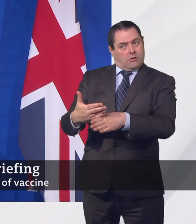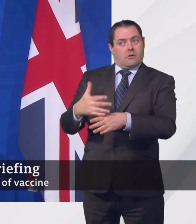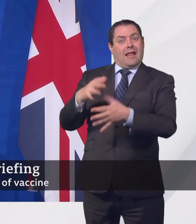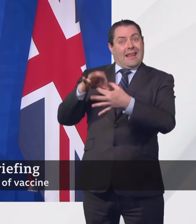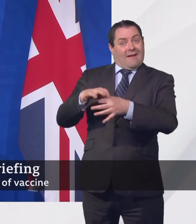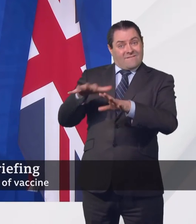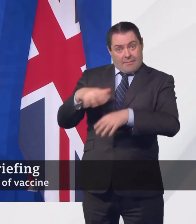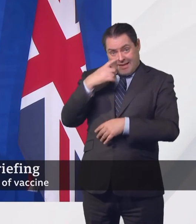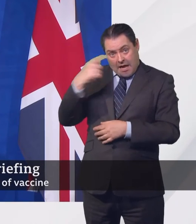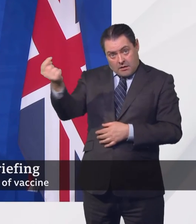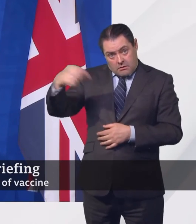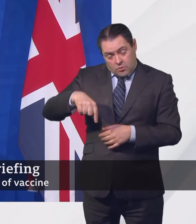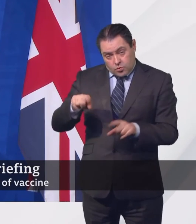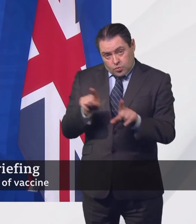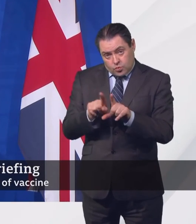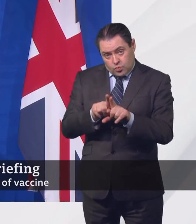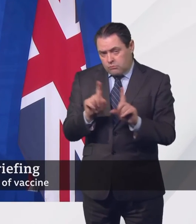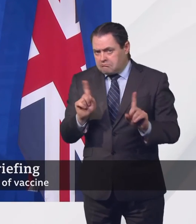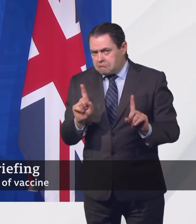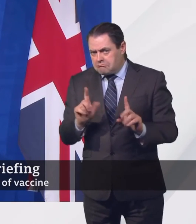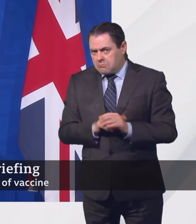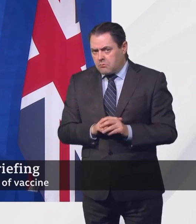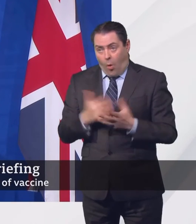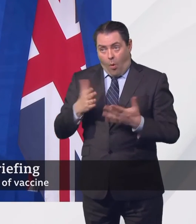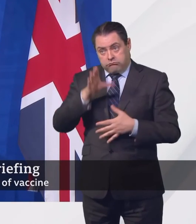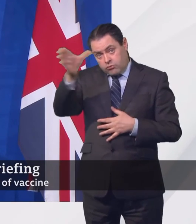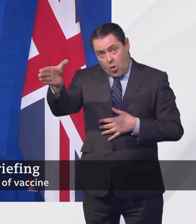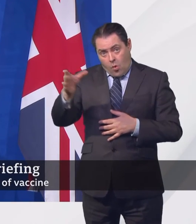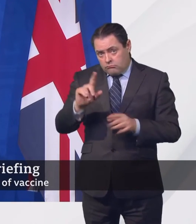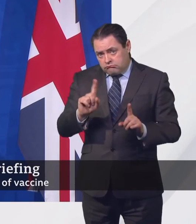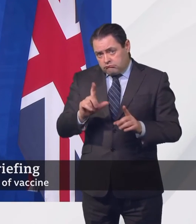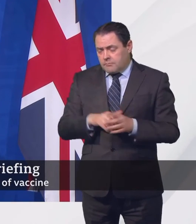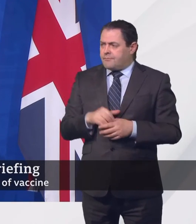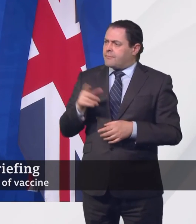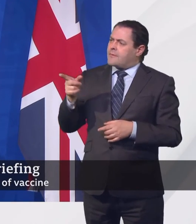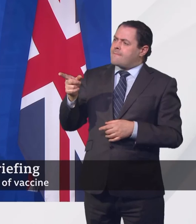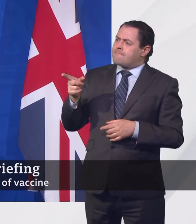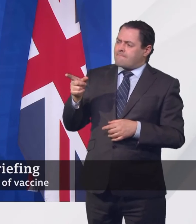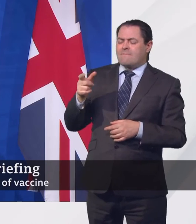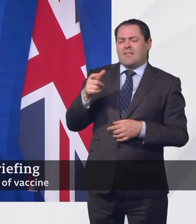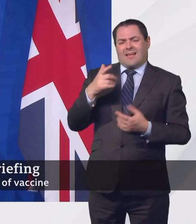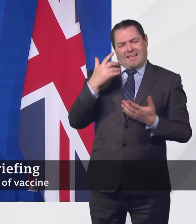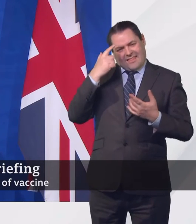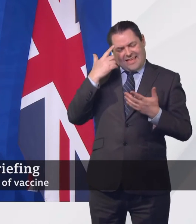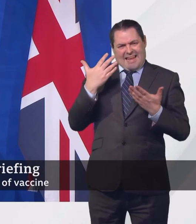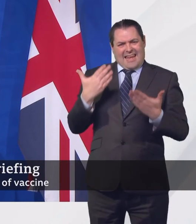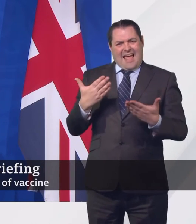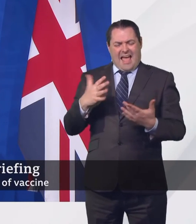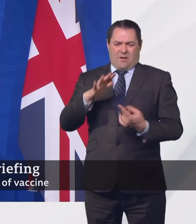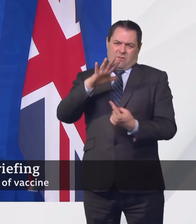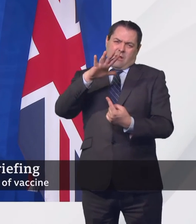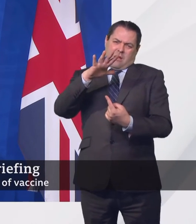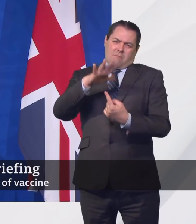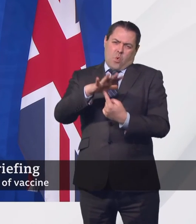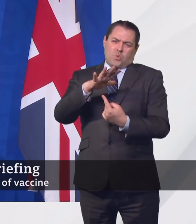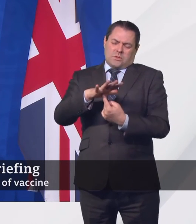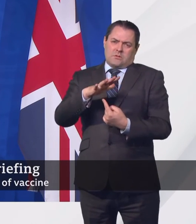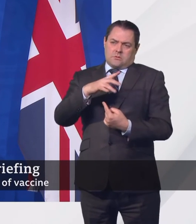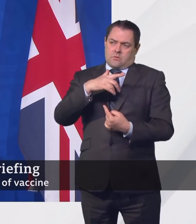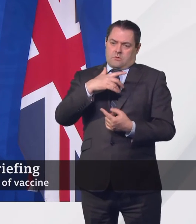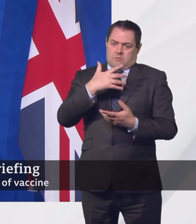Beatrice, thanks very much. think that the most important thing that we've got to do right now as we continue to